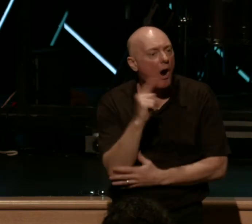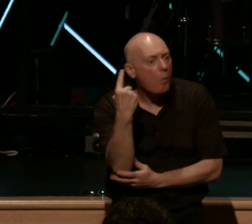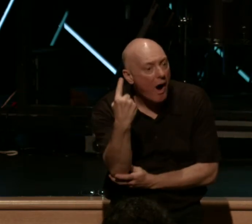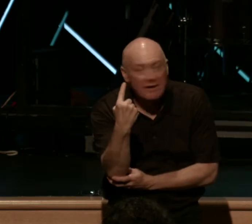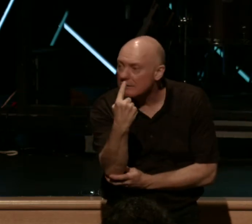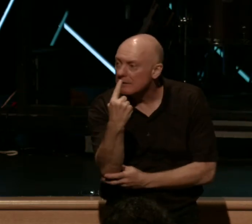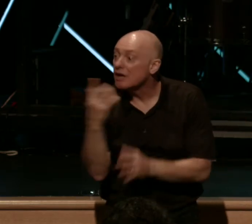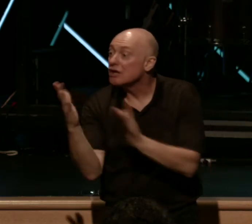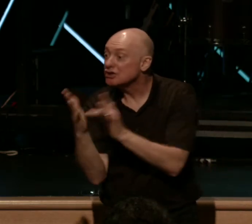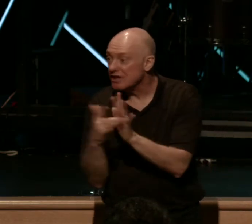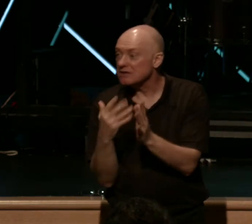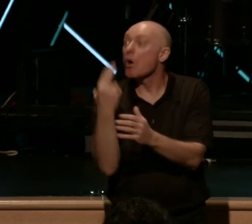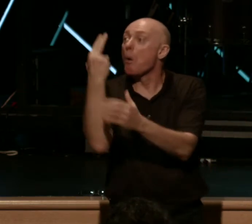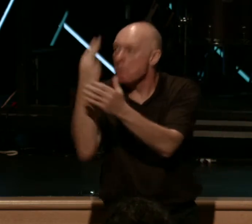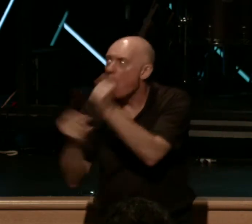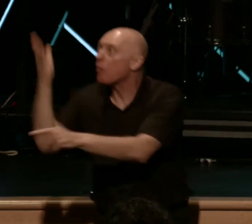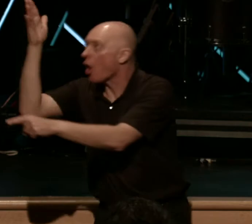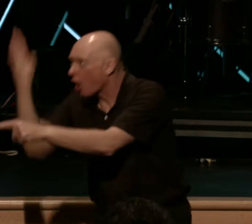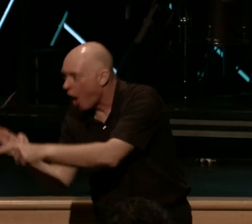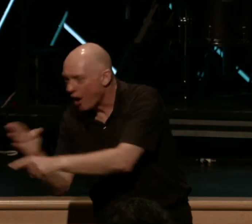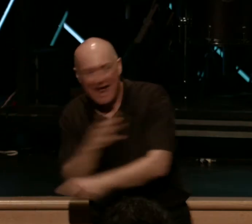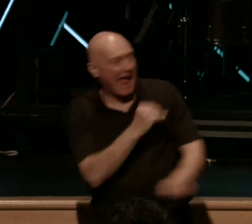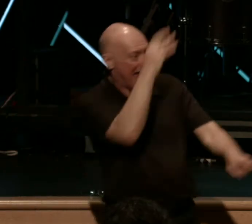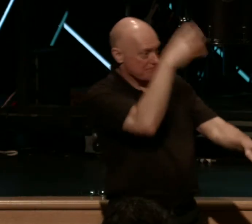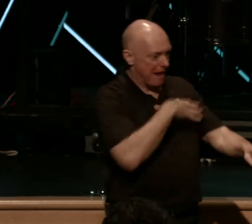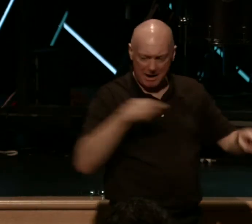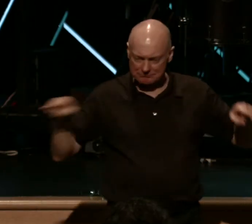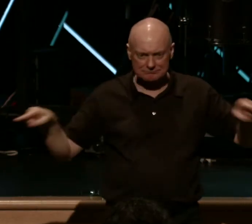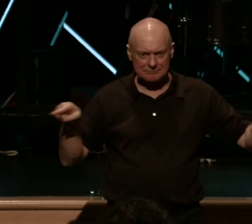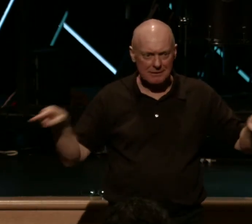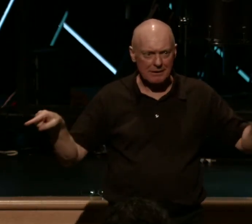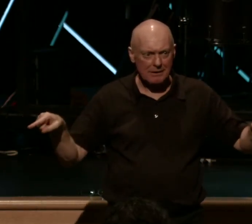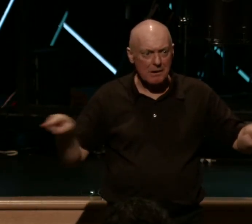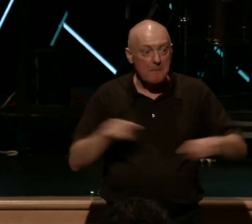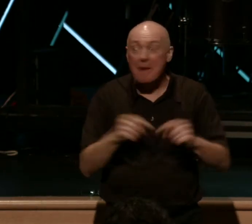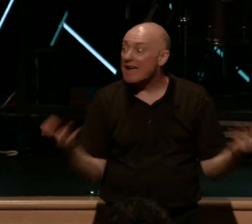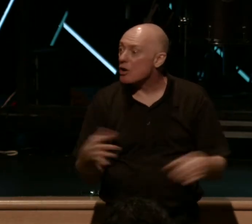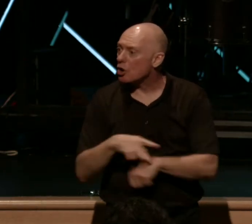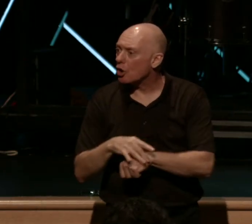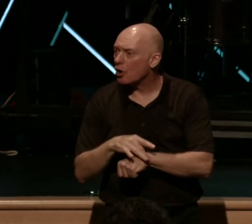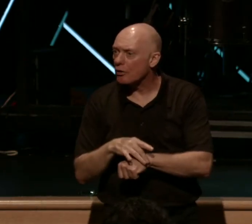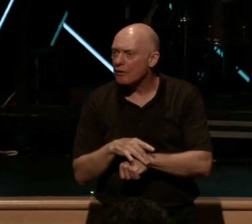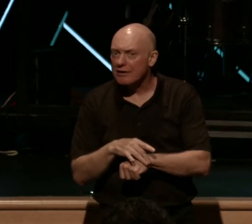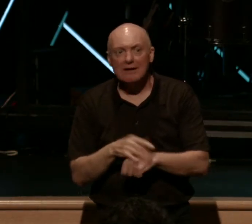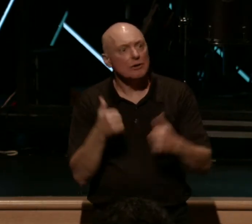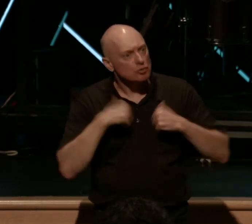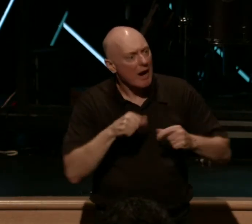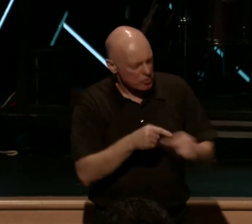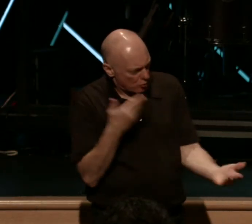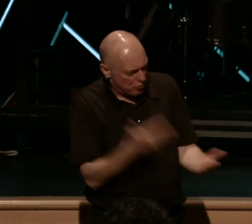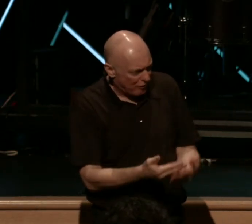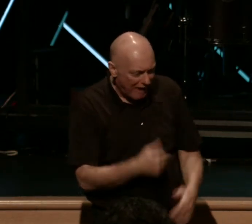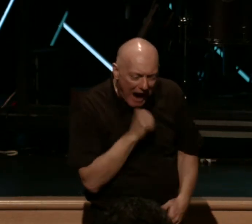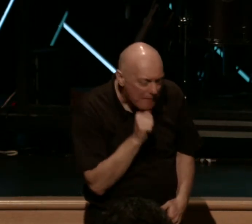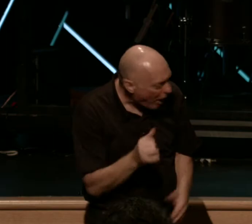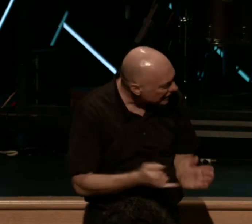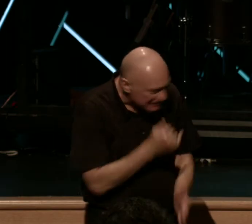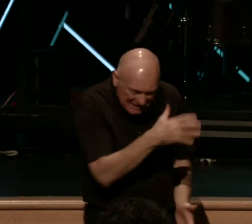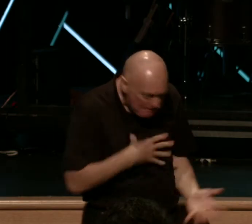yes, he's both all God and all man. But as he was here on earth, was trying to prove to these guys that he wasn't just a man, that he was